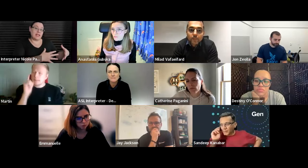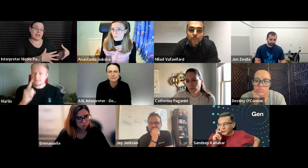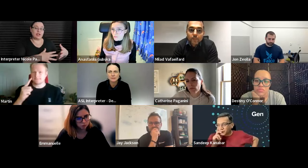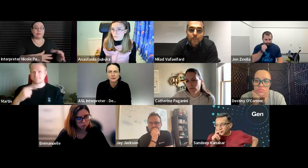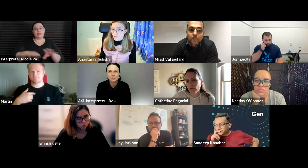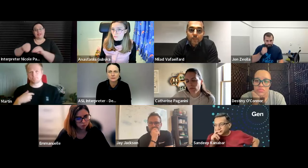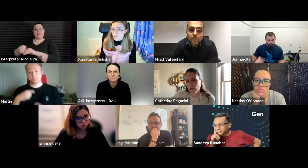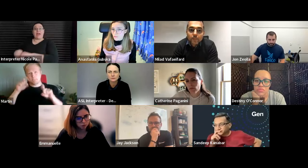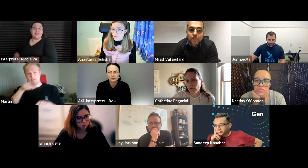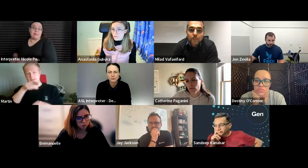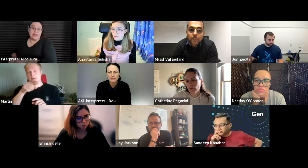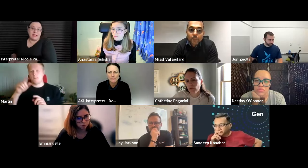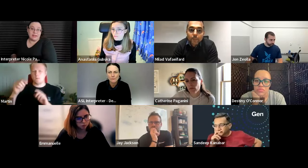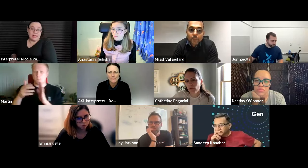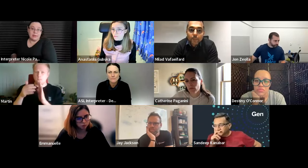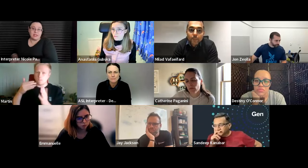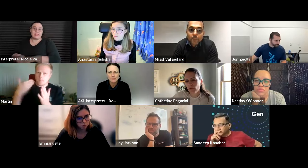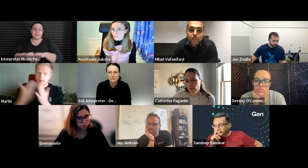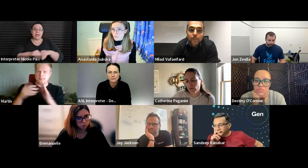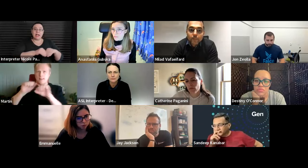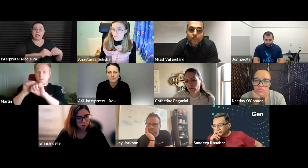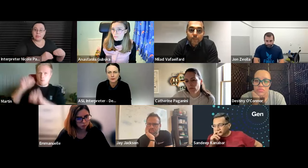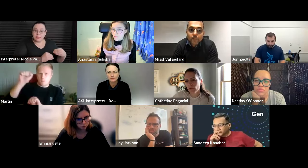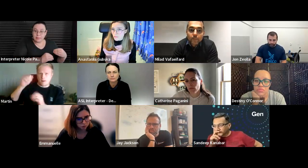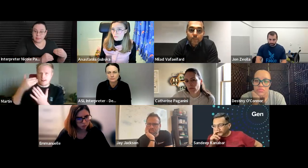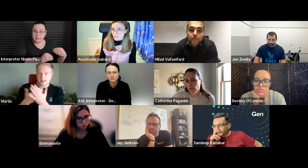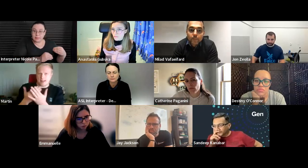international sign interpreter instead of having many different languages